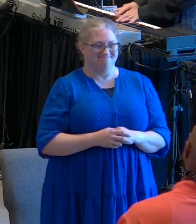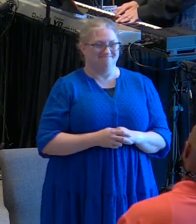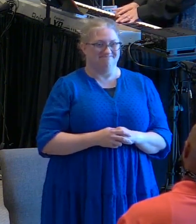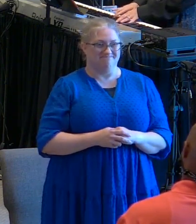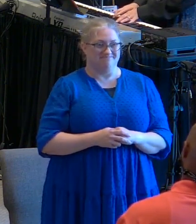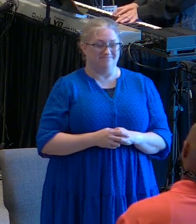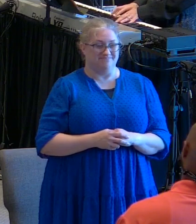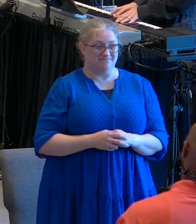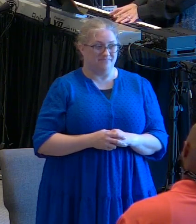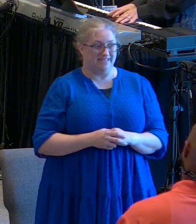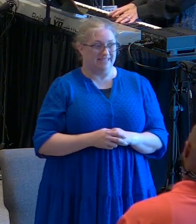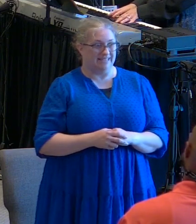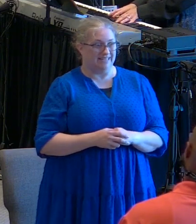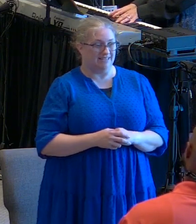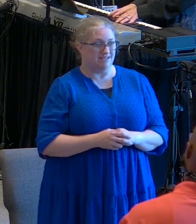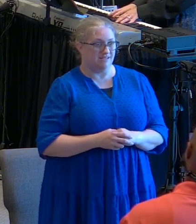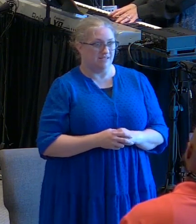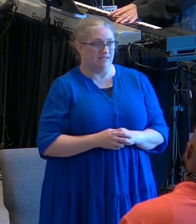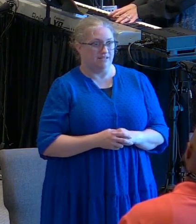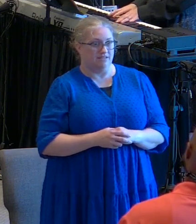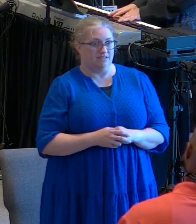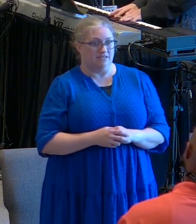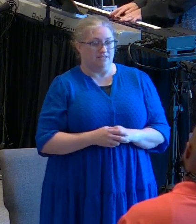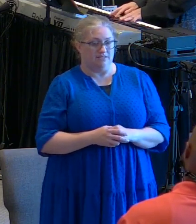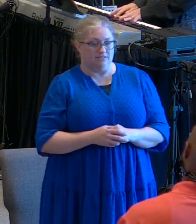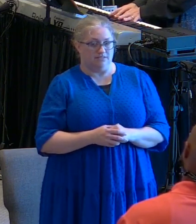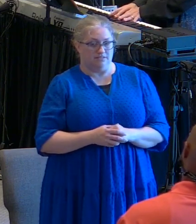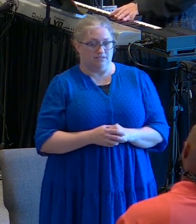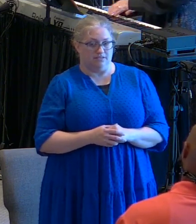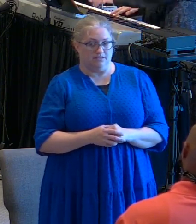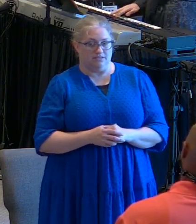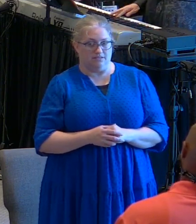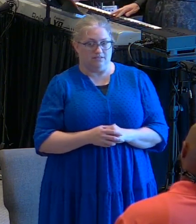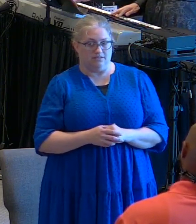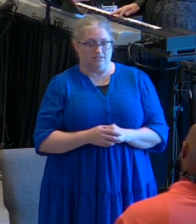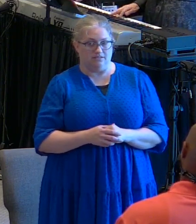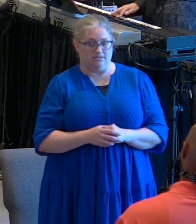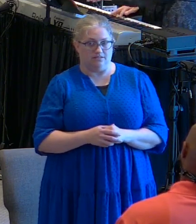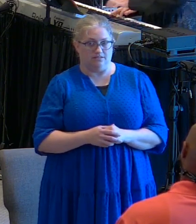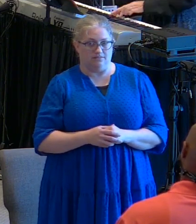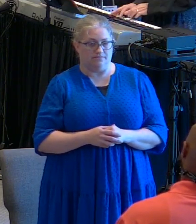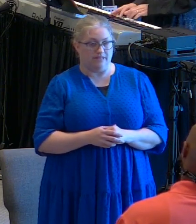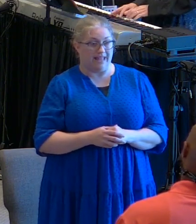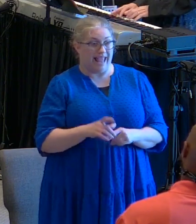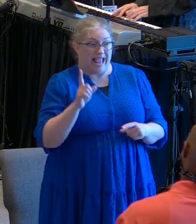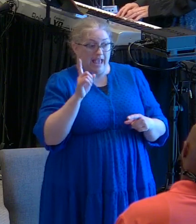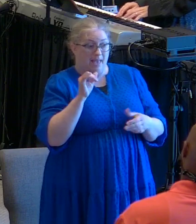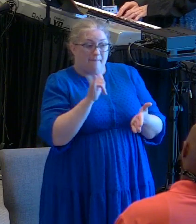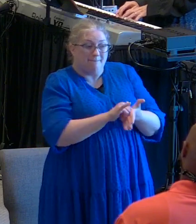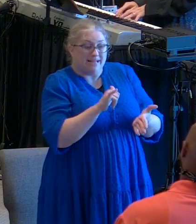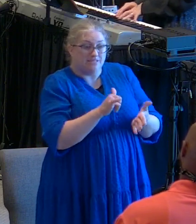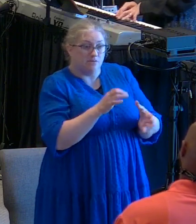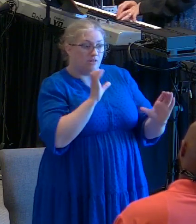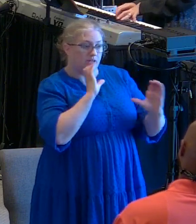not the very slightest message from without could possibly reach his mind he could not be communicated with